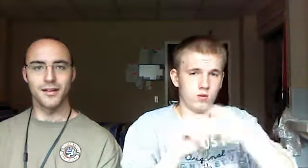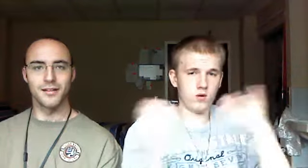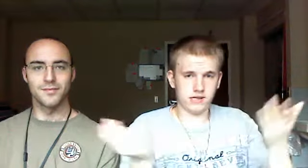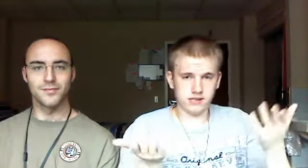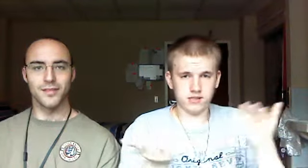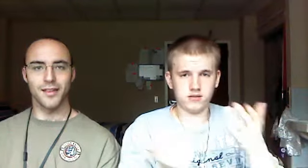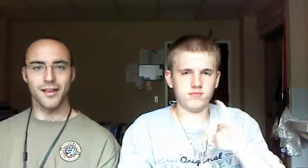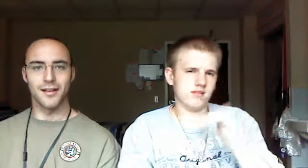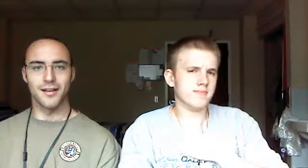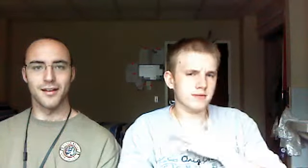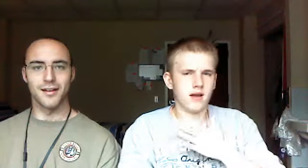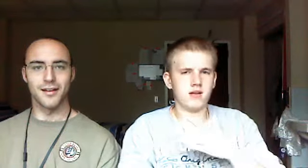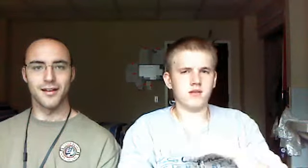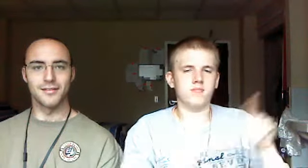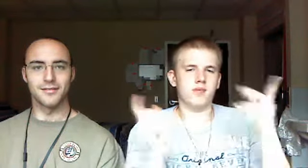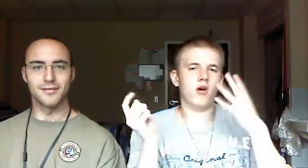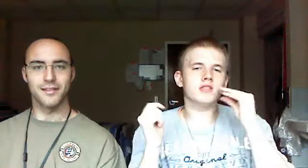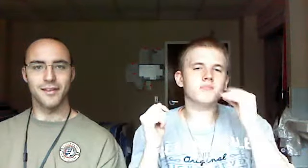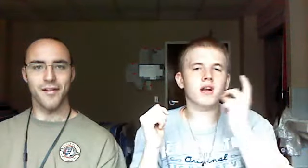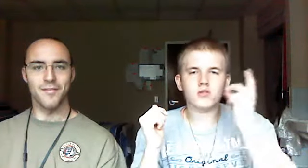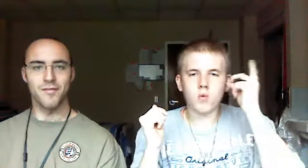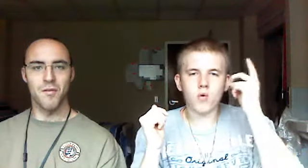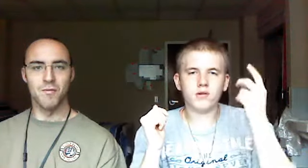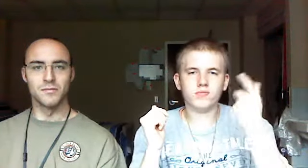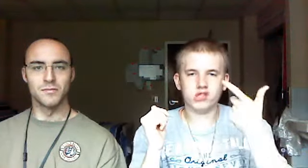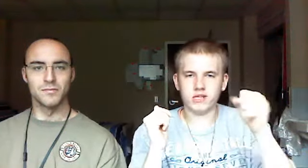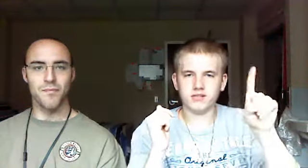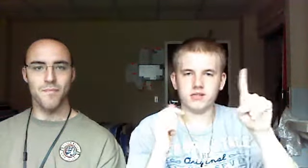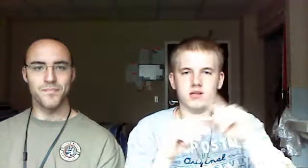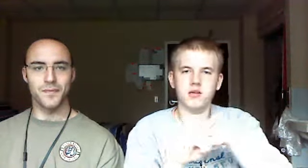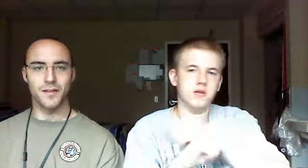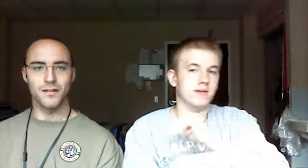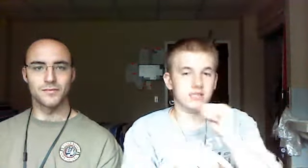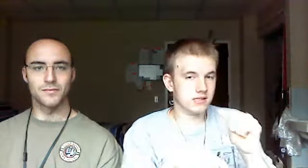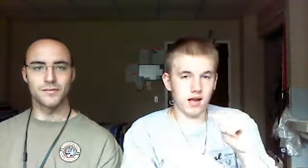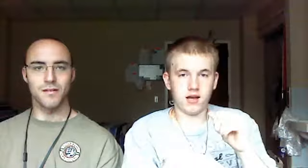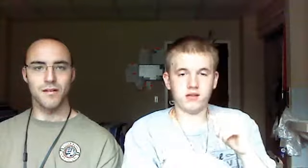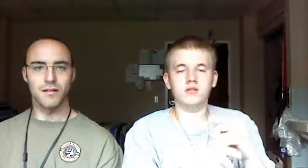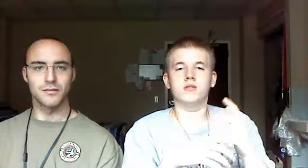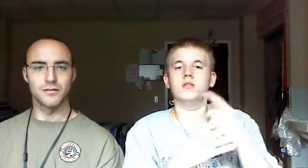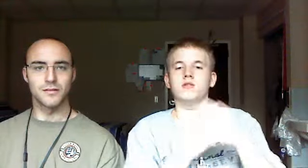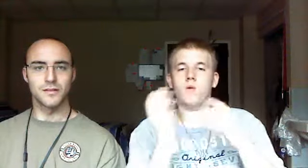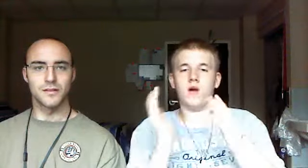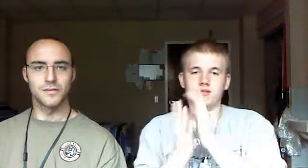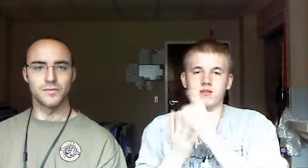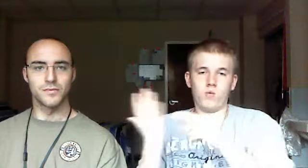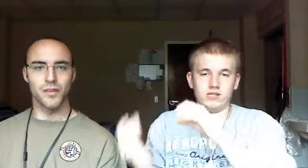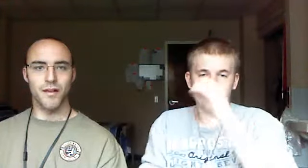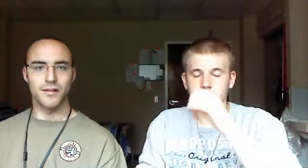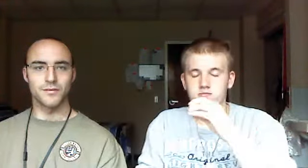joining him. That was my, I always say Storm GFC, but he's not. So, I'm going go with him.